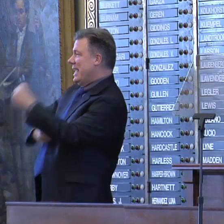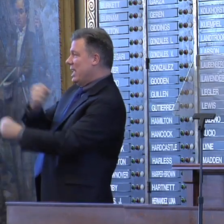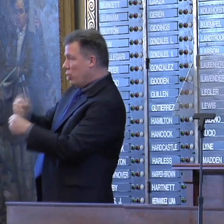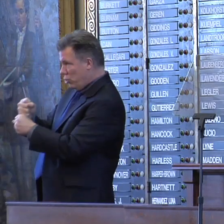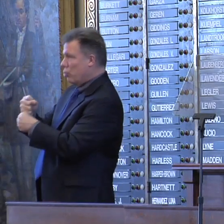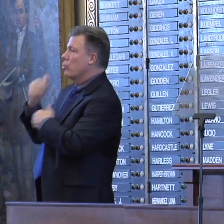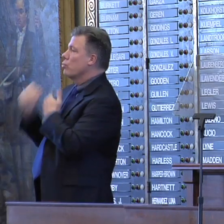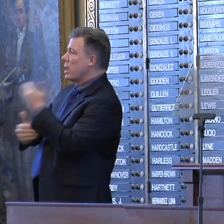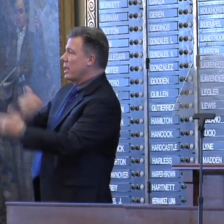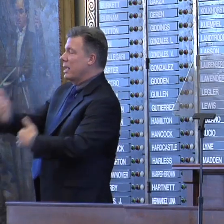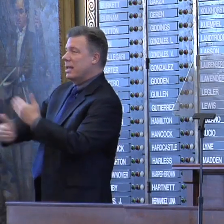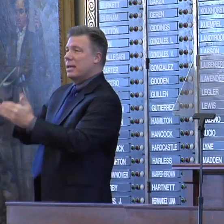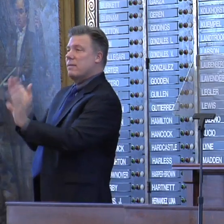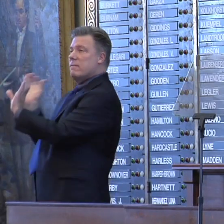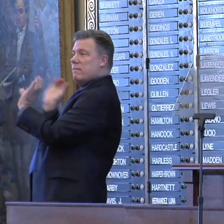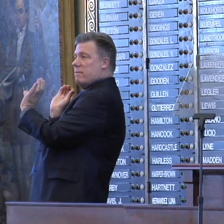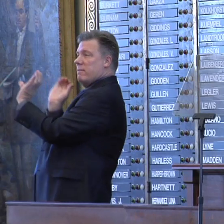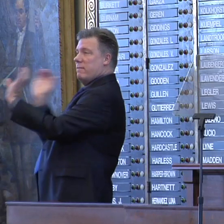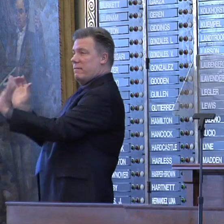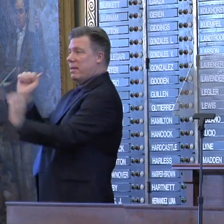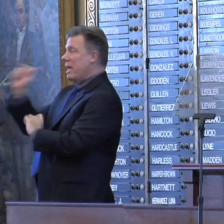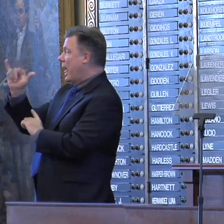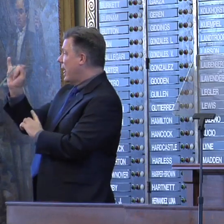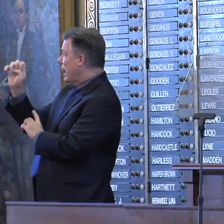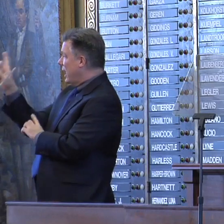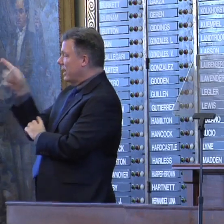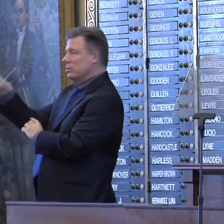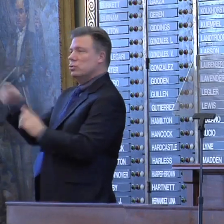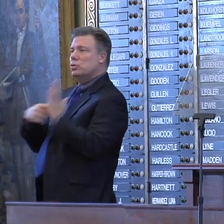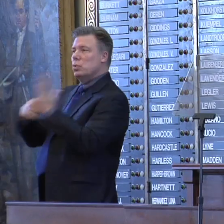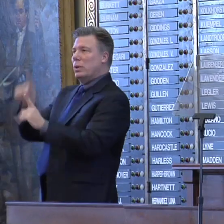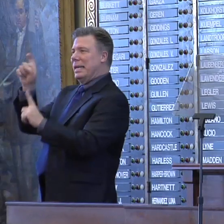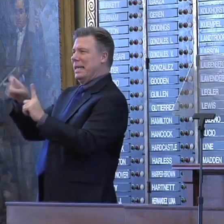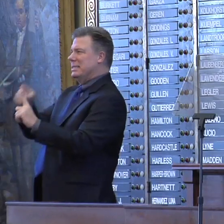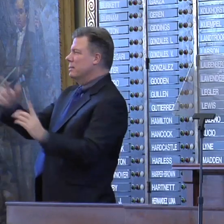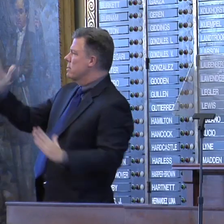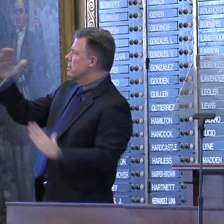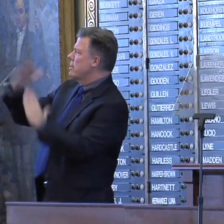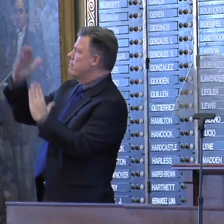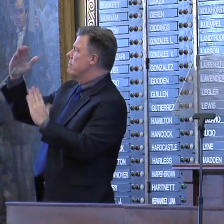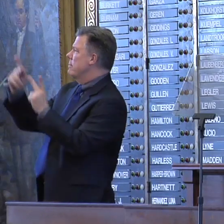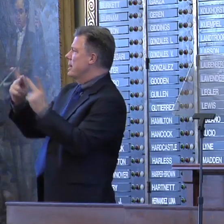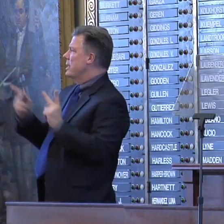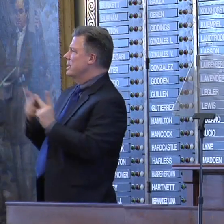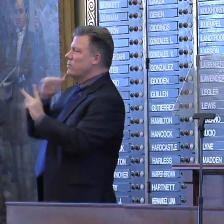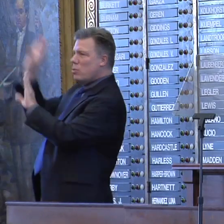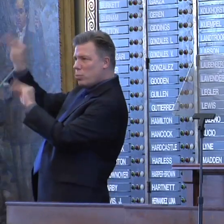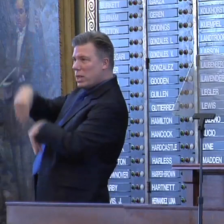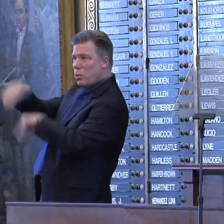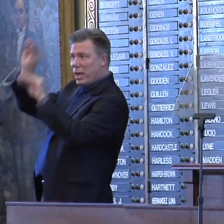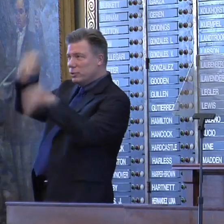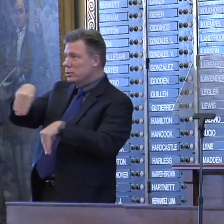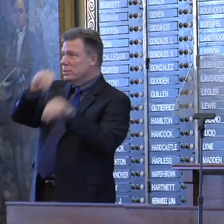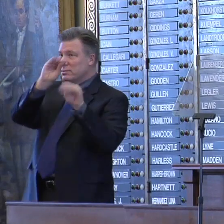Allied van lines showed that Texas was the top destination for relocations. Need I go on?